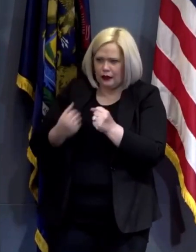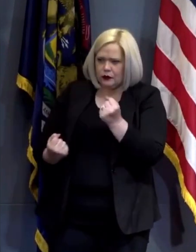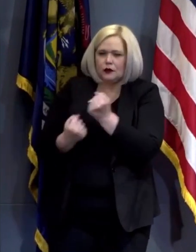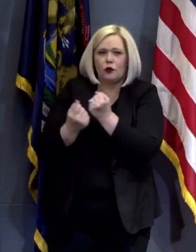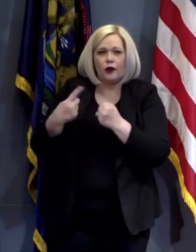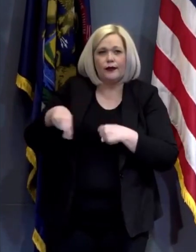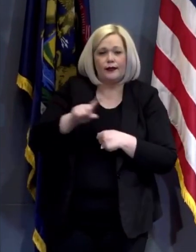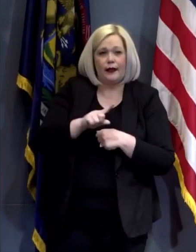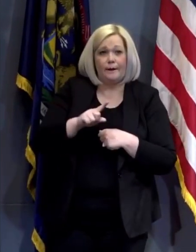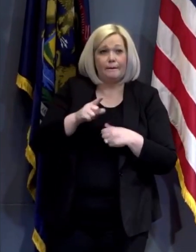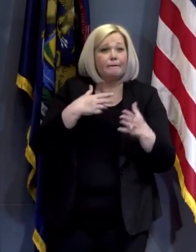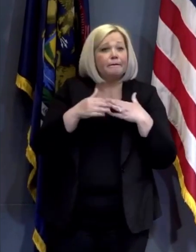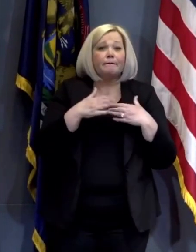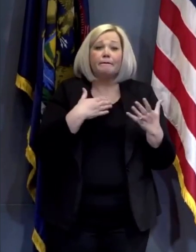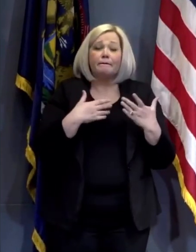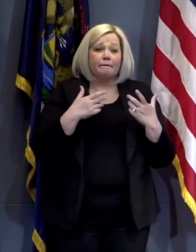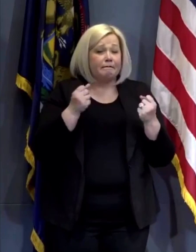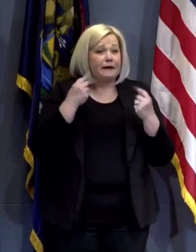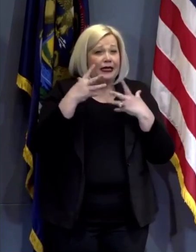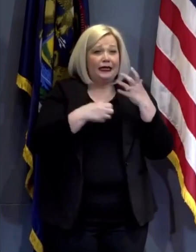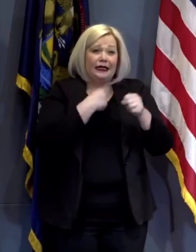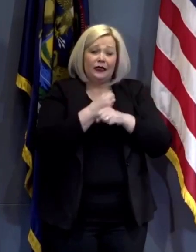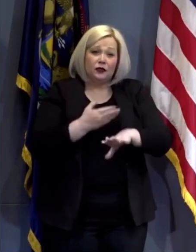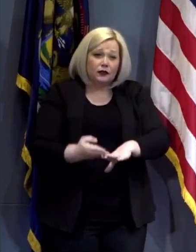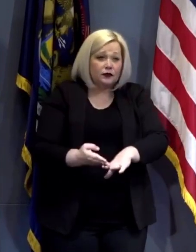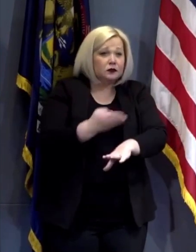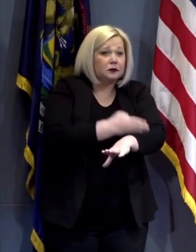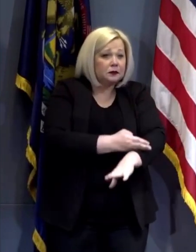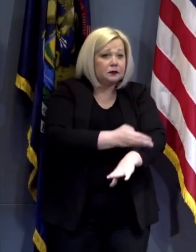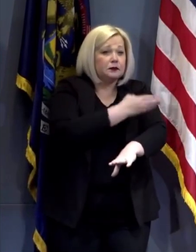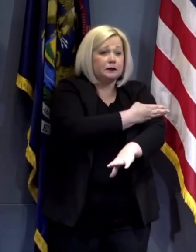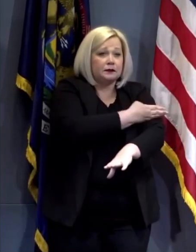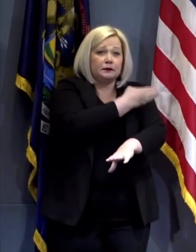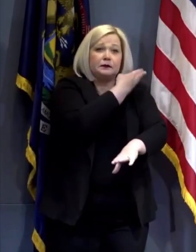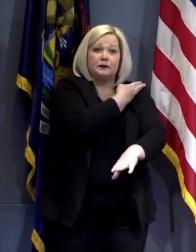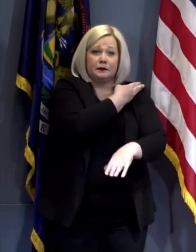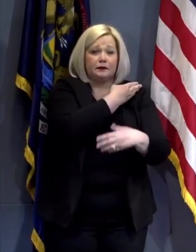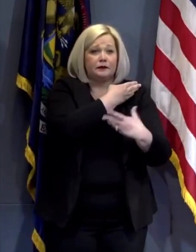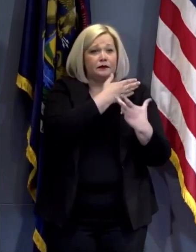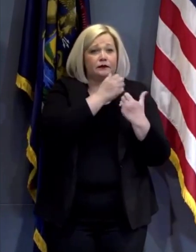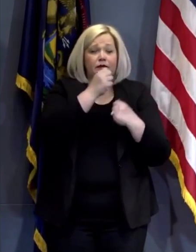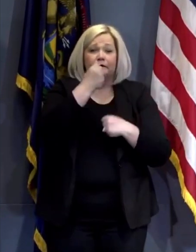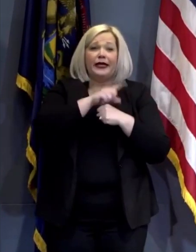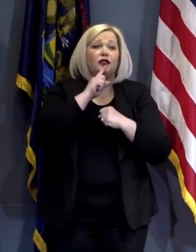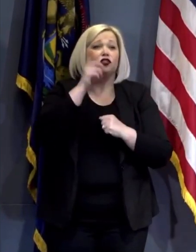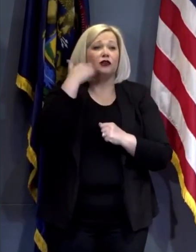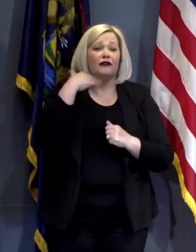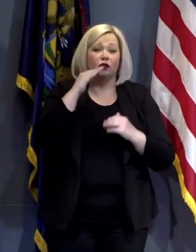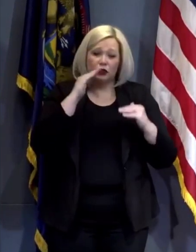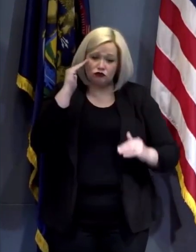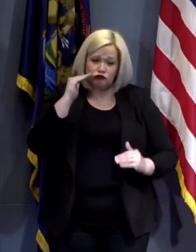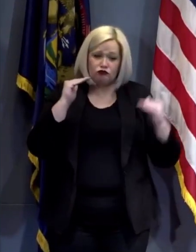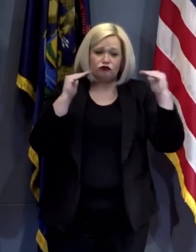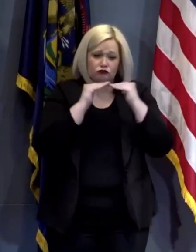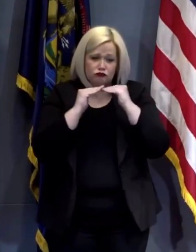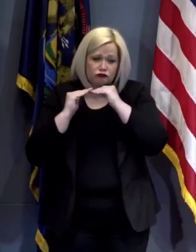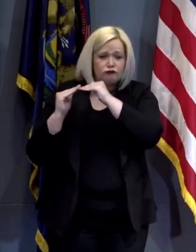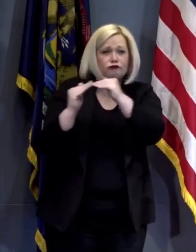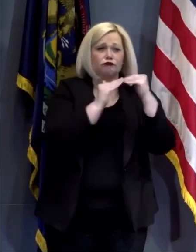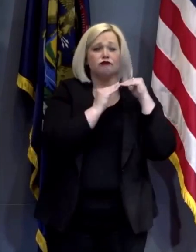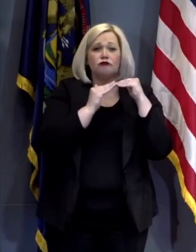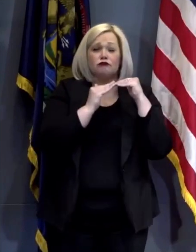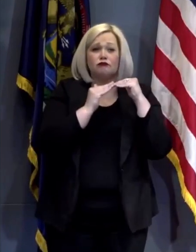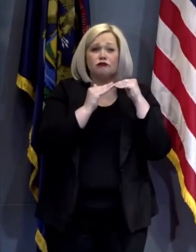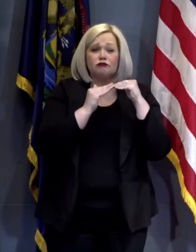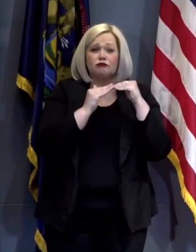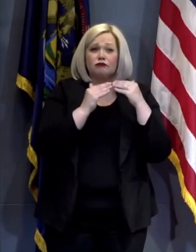the progress that has been made for generations in terms of bending our arcs toward justice, we still have to build and